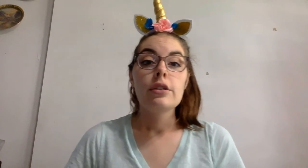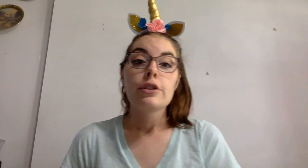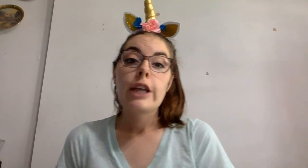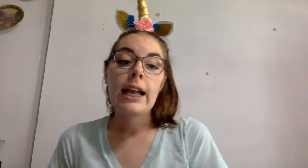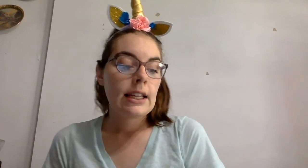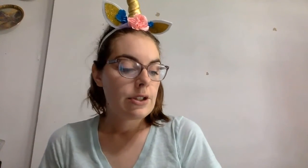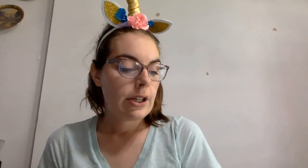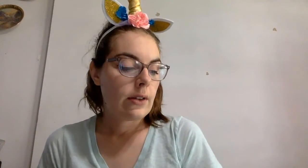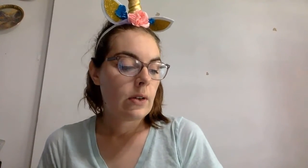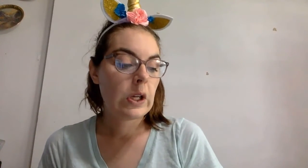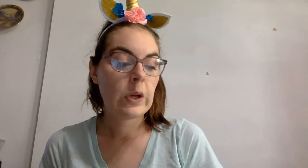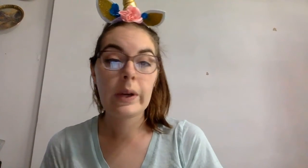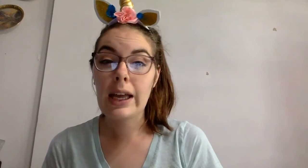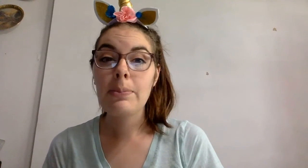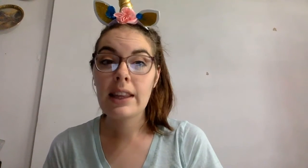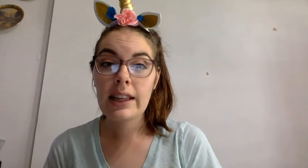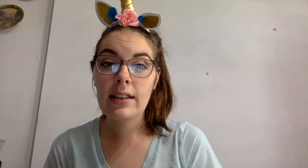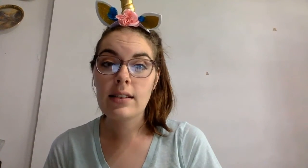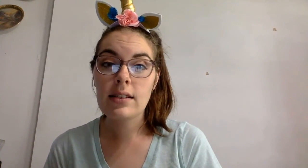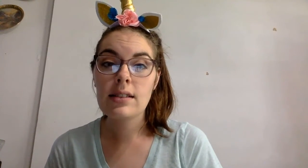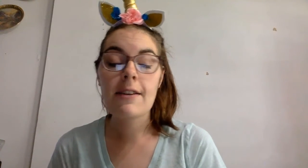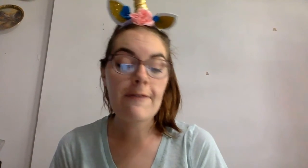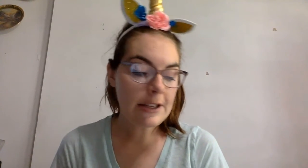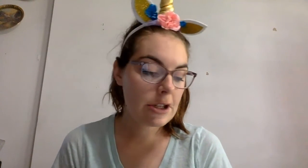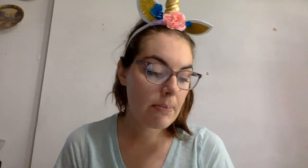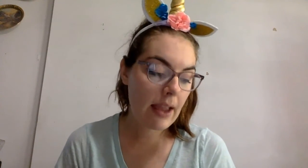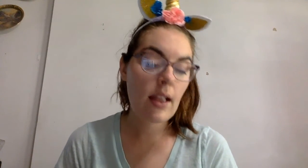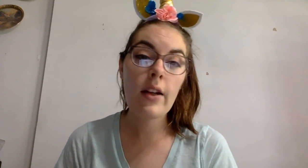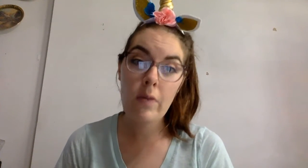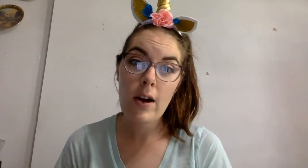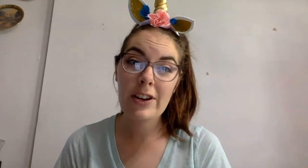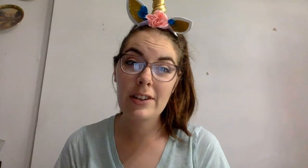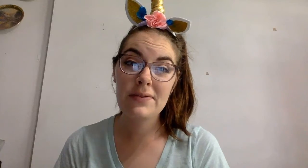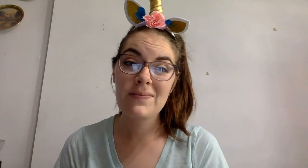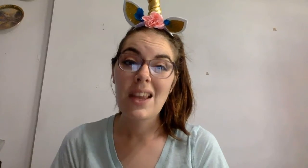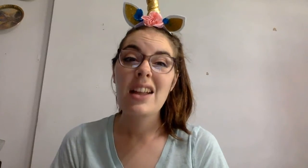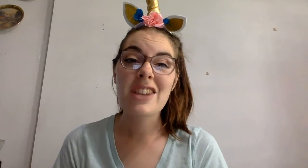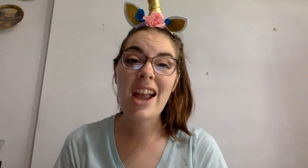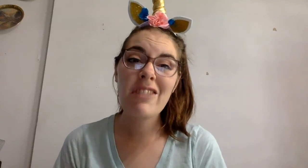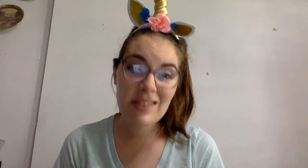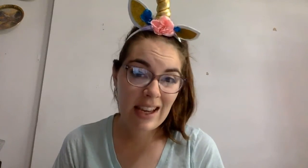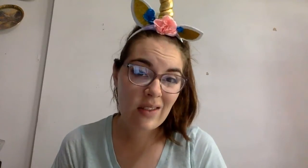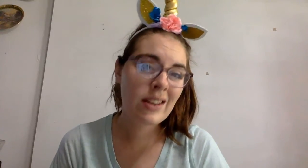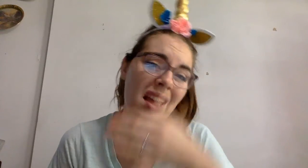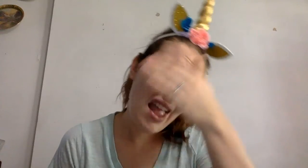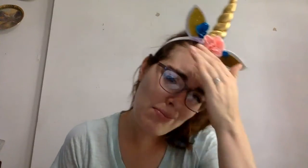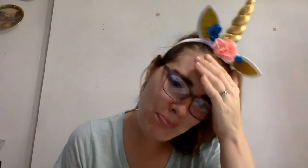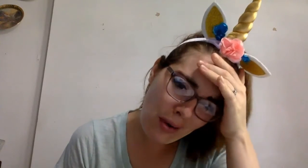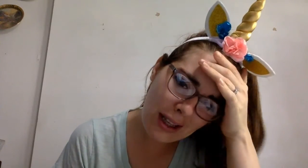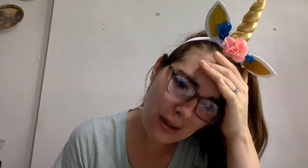Jack and Jill went up the hill to fetch a pail of water. Jack fell down and broke his